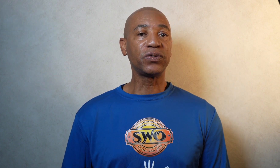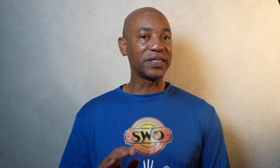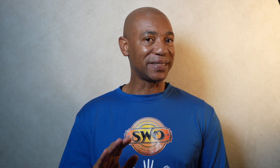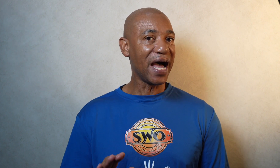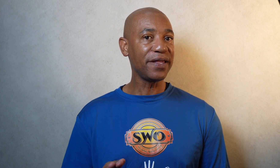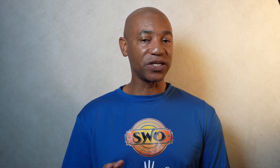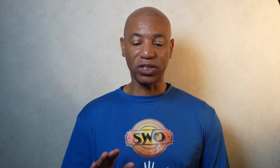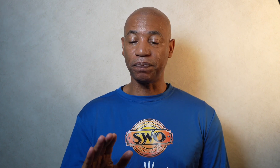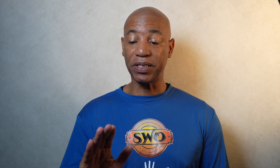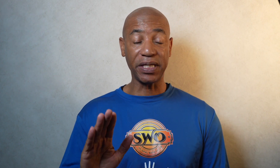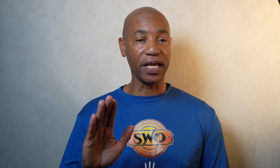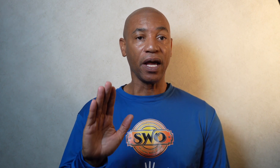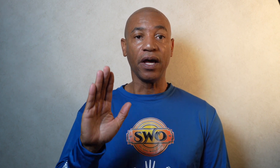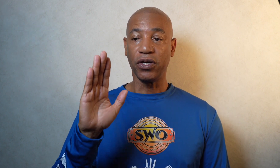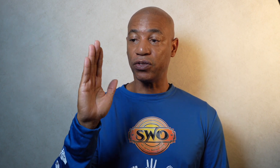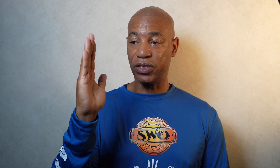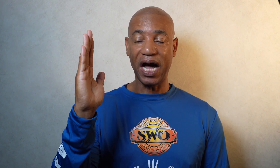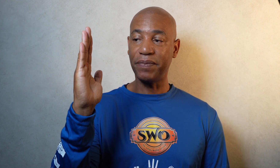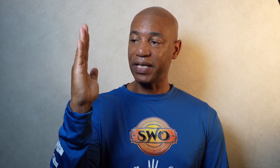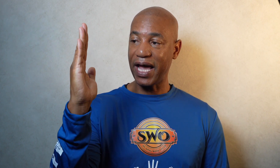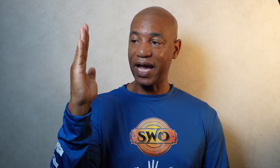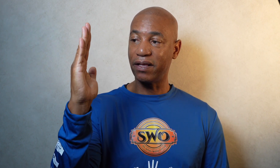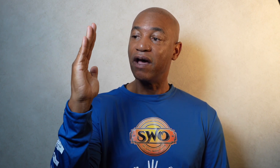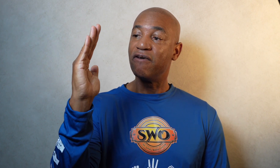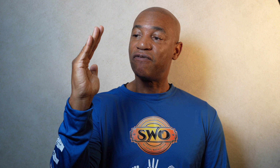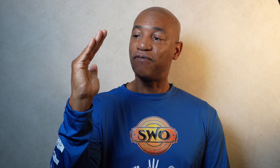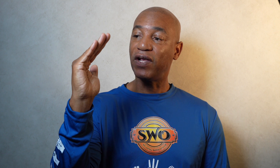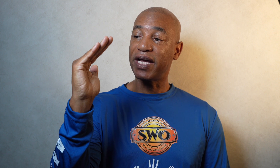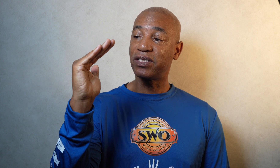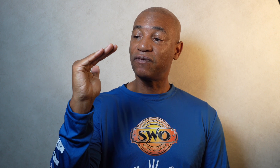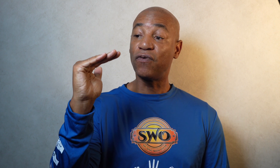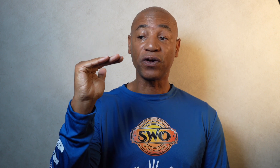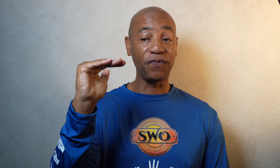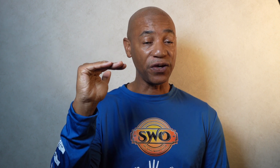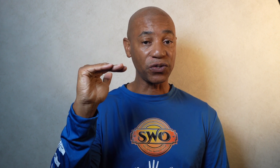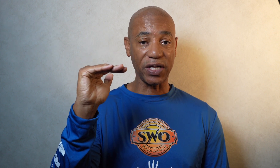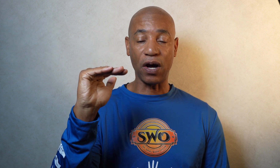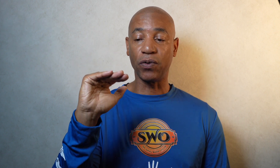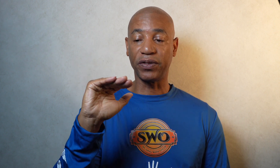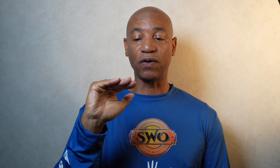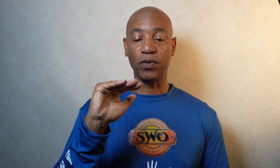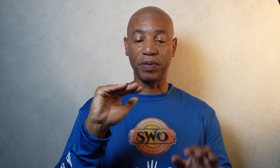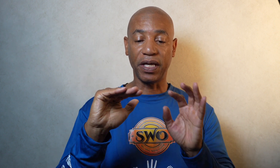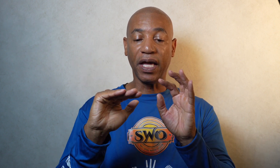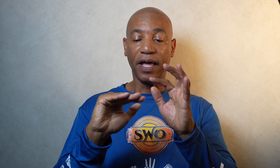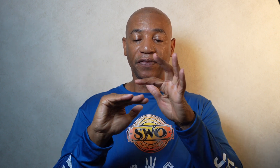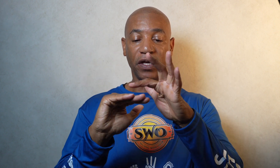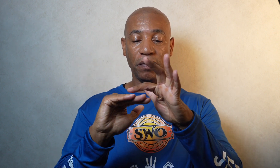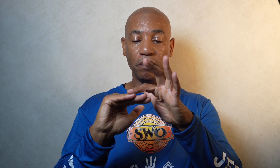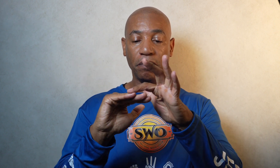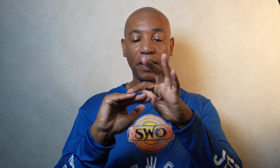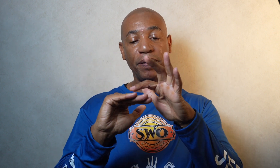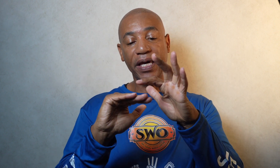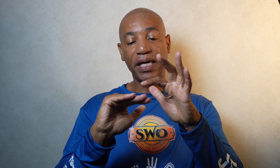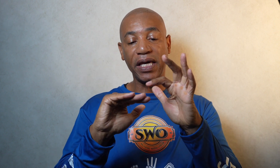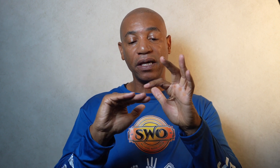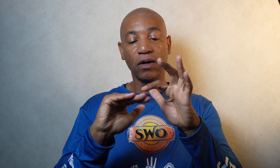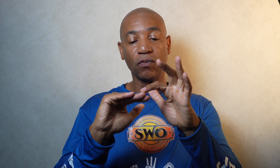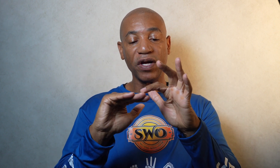So to sign this simply take your dominant hand, flex for the fingers downward that would be the pinky, ring